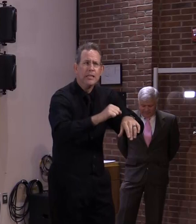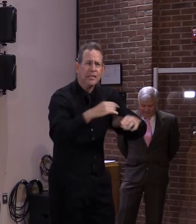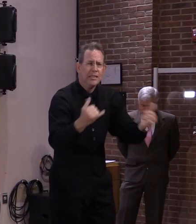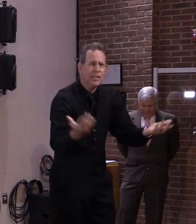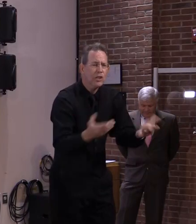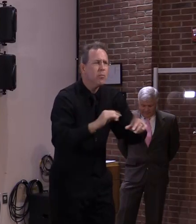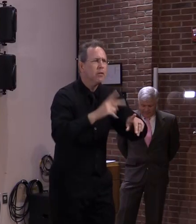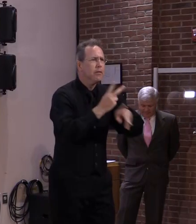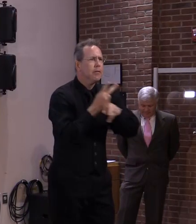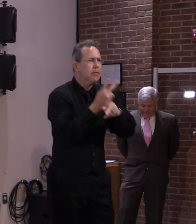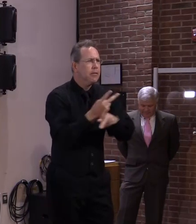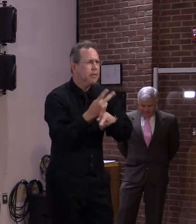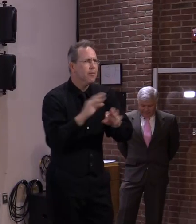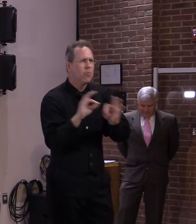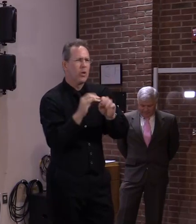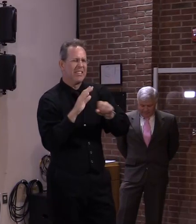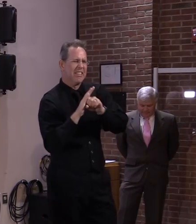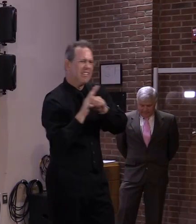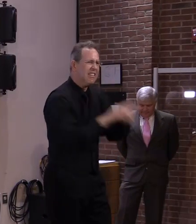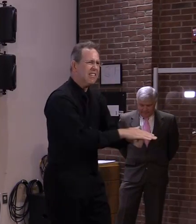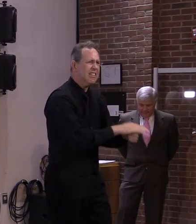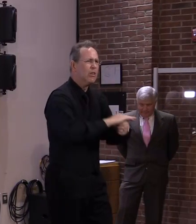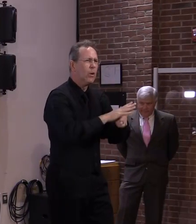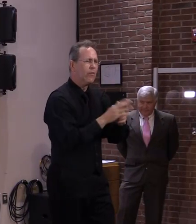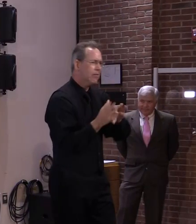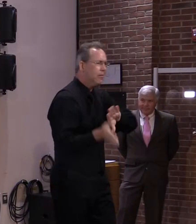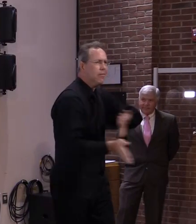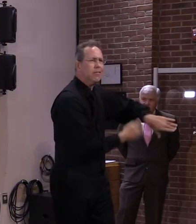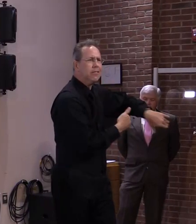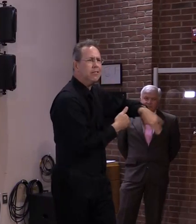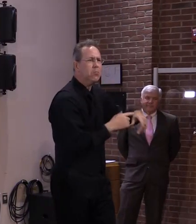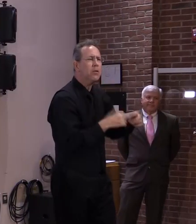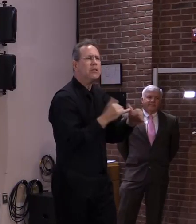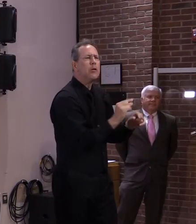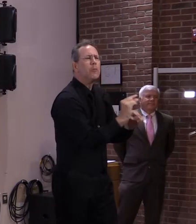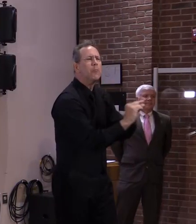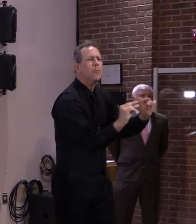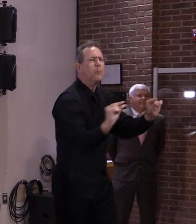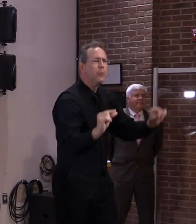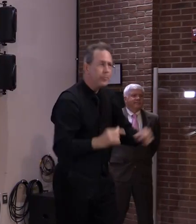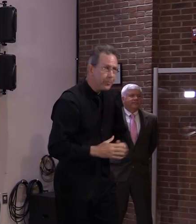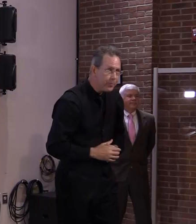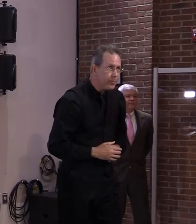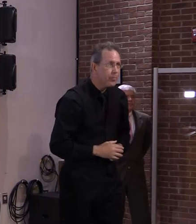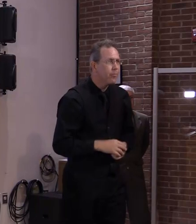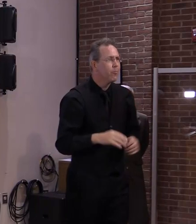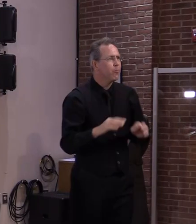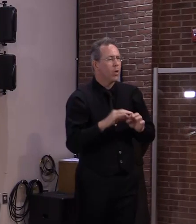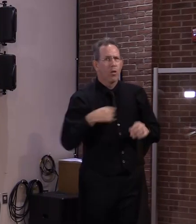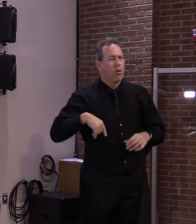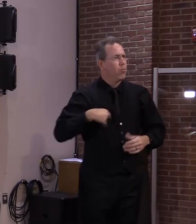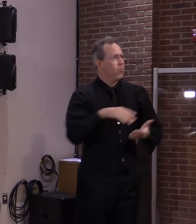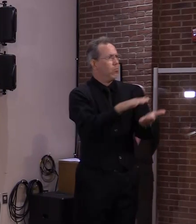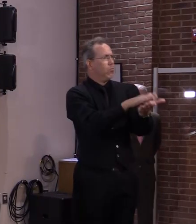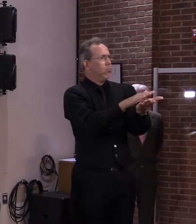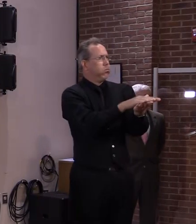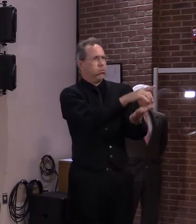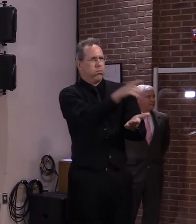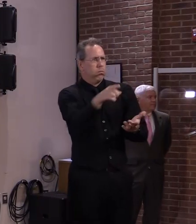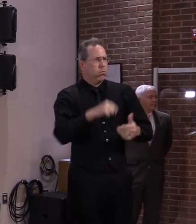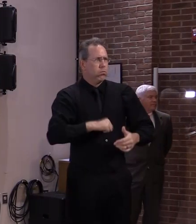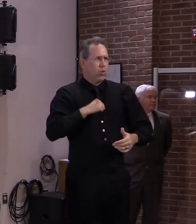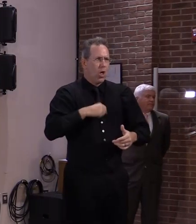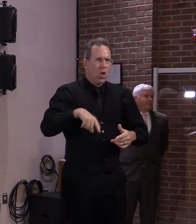it in its tracks. I'm very encouraged by how well Vermont has responded to our call to get vaccinated